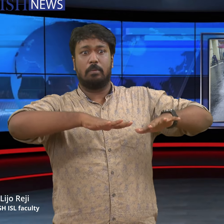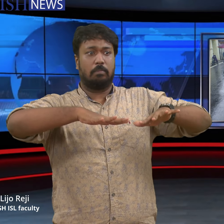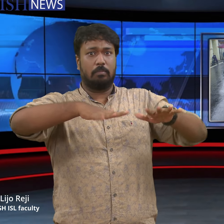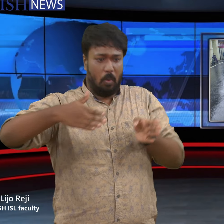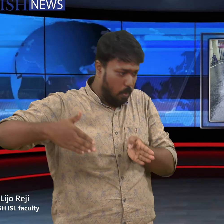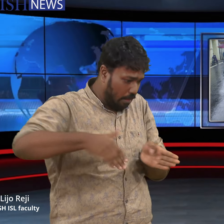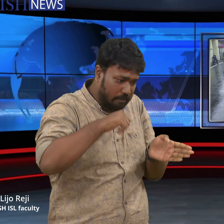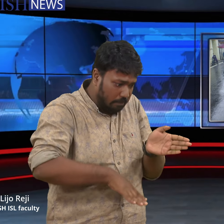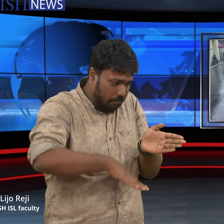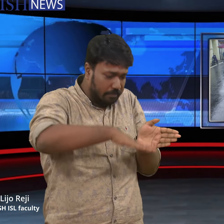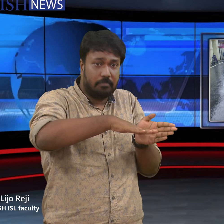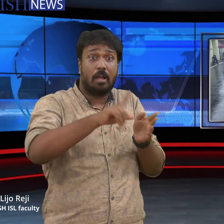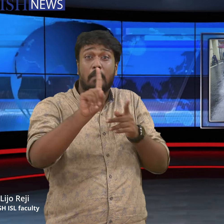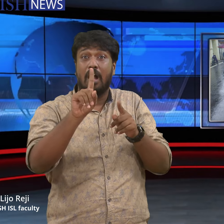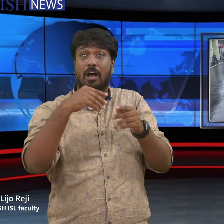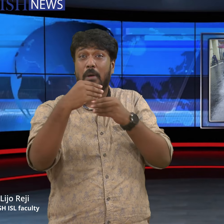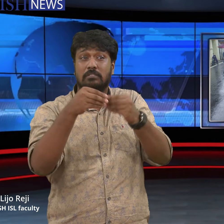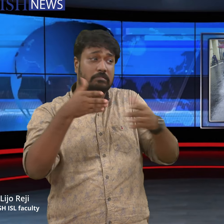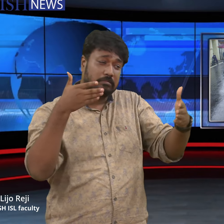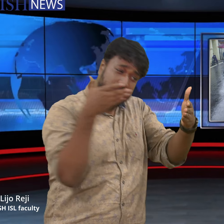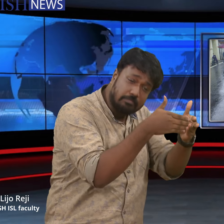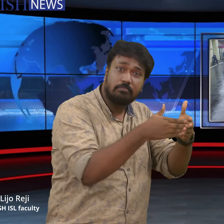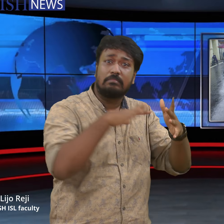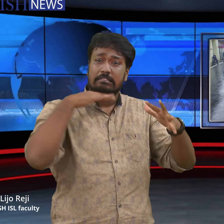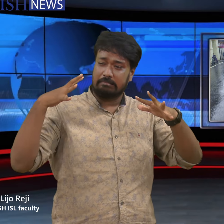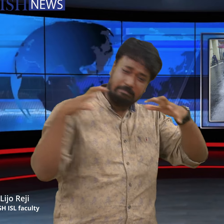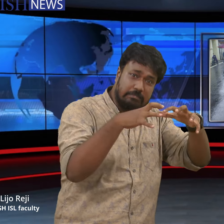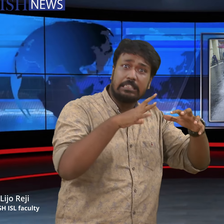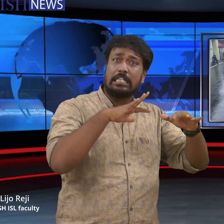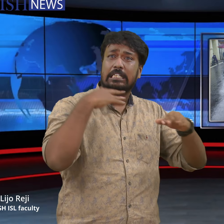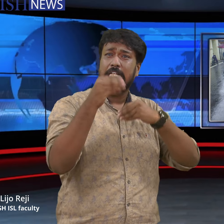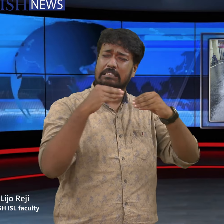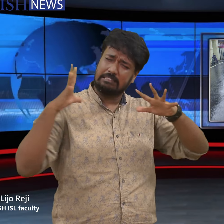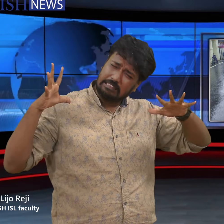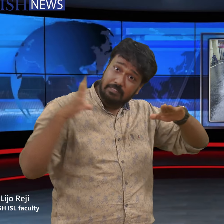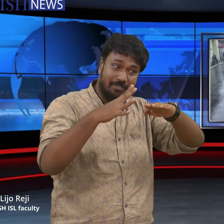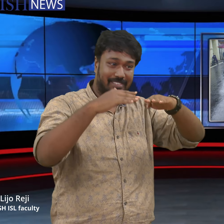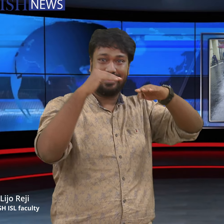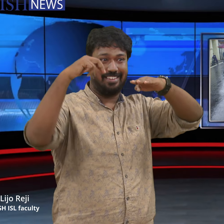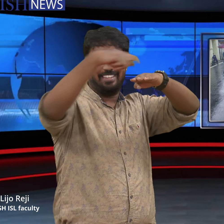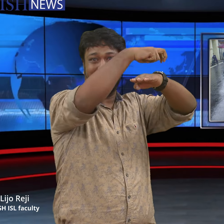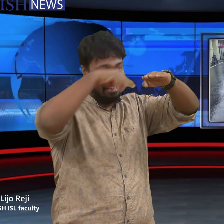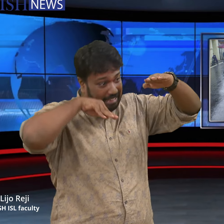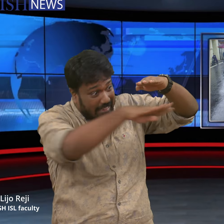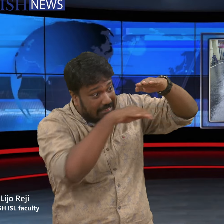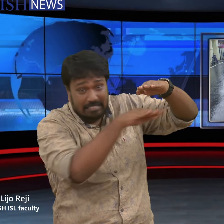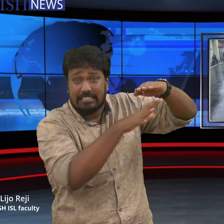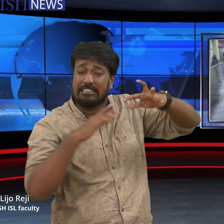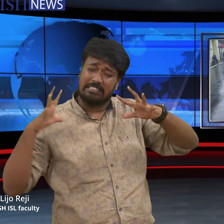to clean the canal of trash and discarded waste has brought the city's chalked-up canals and stormwater drains under a